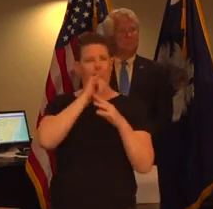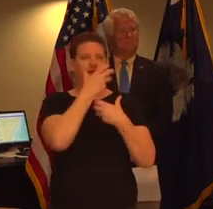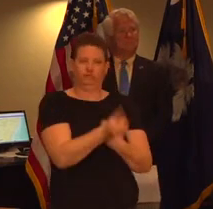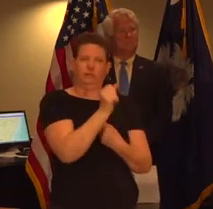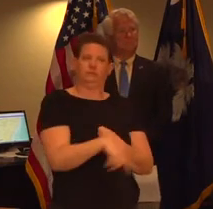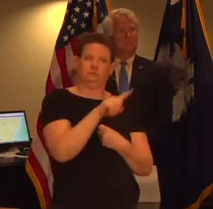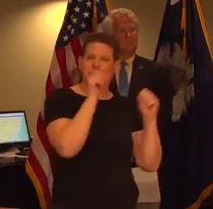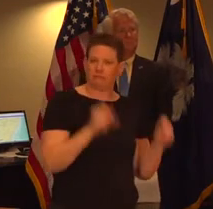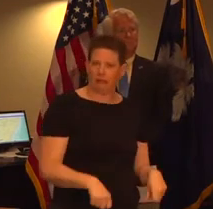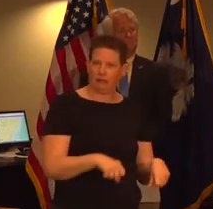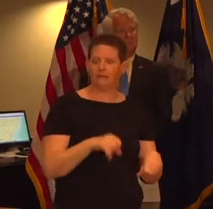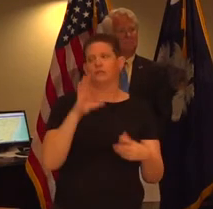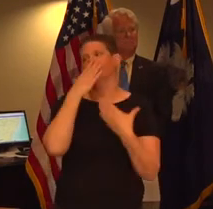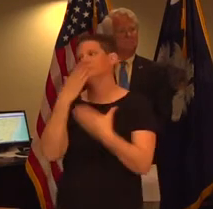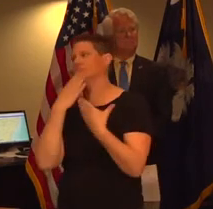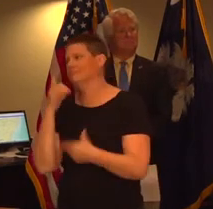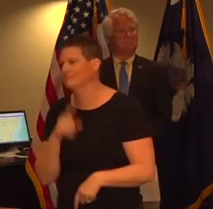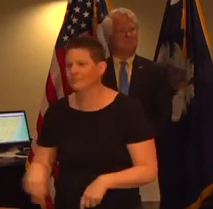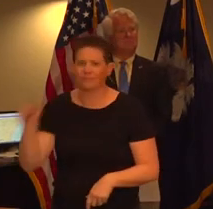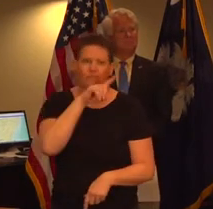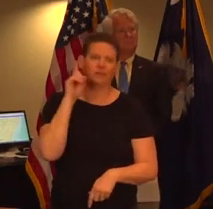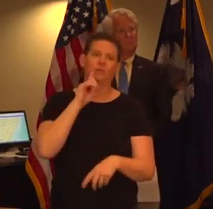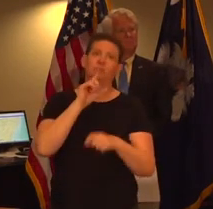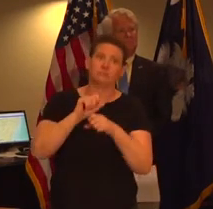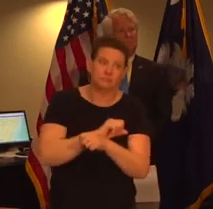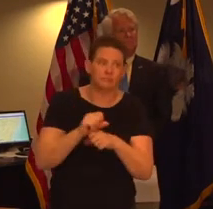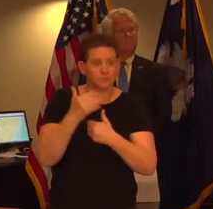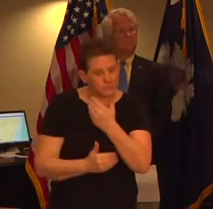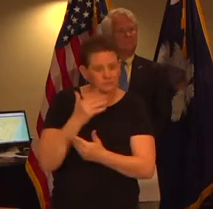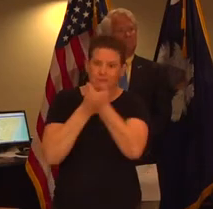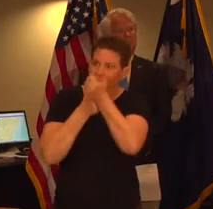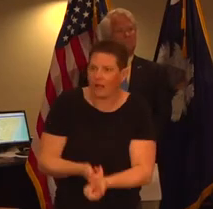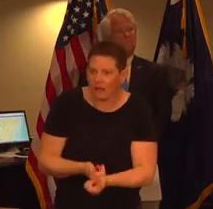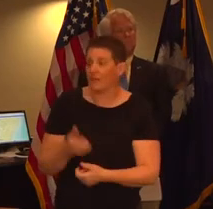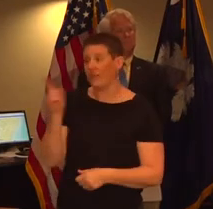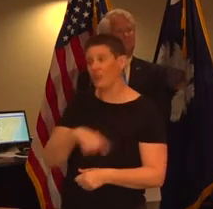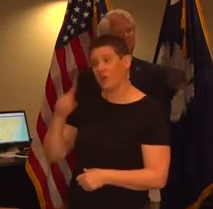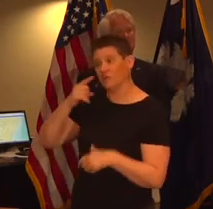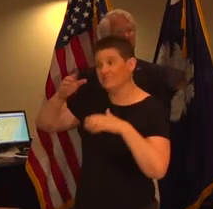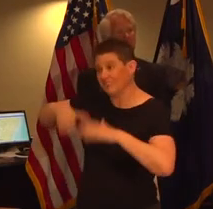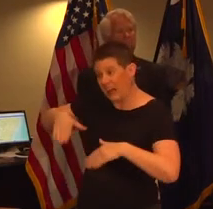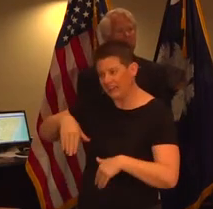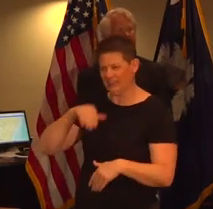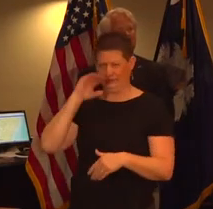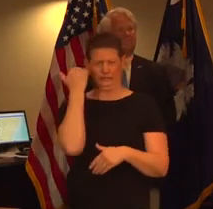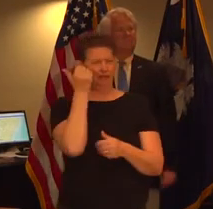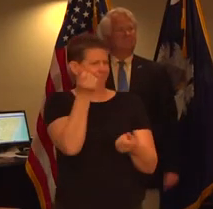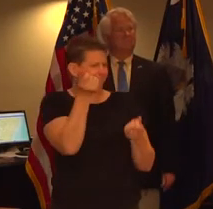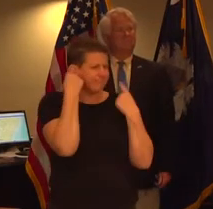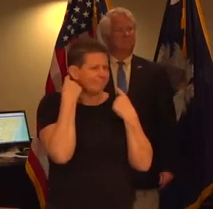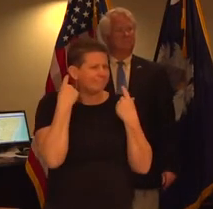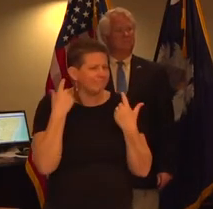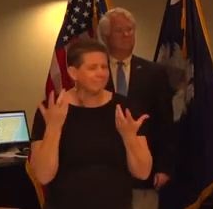same thing so i want to thank the citizens for working so hard and want to urge those that are not yet don't seem to have a grip on